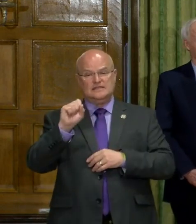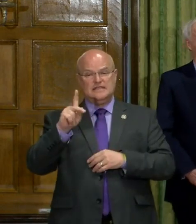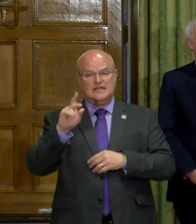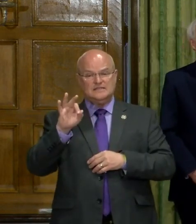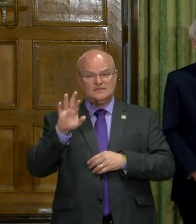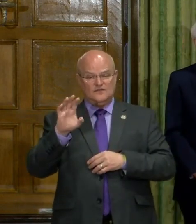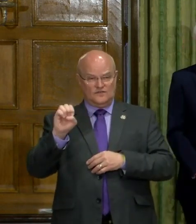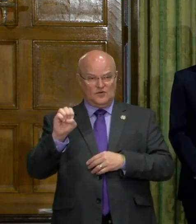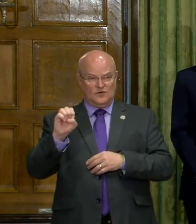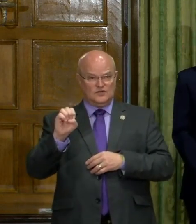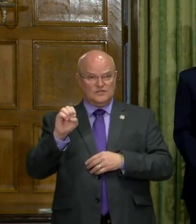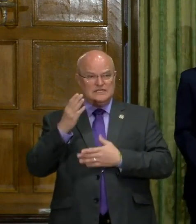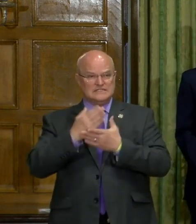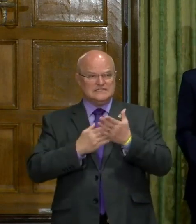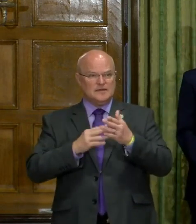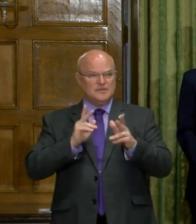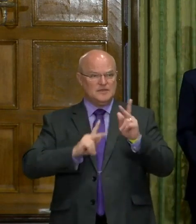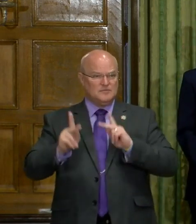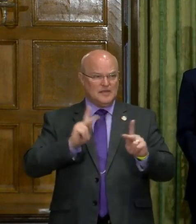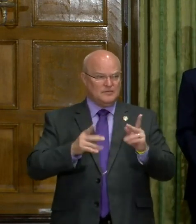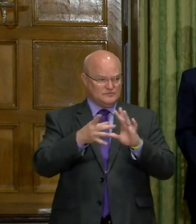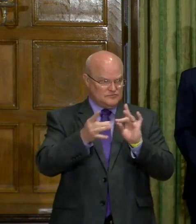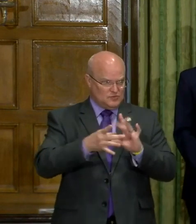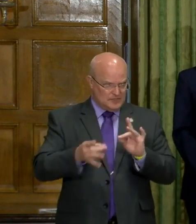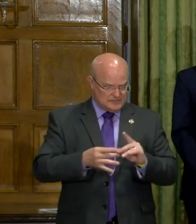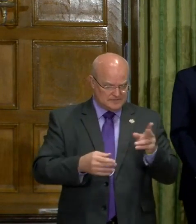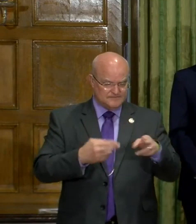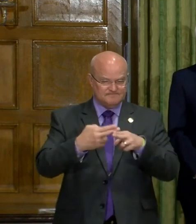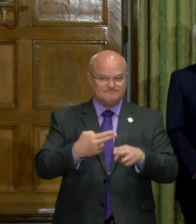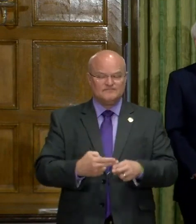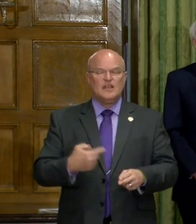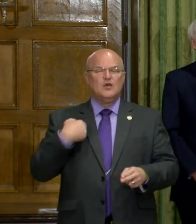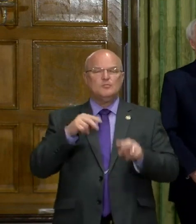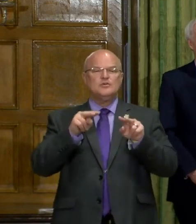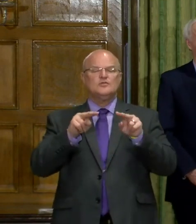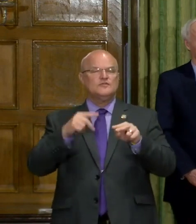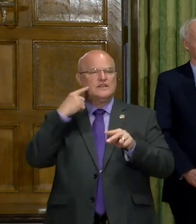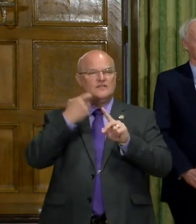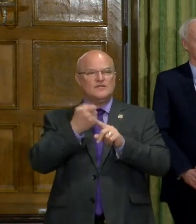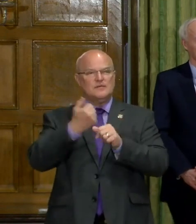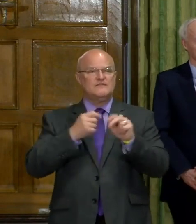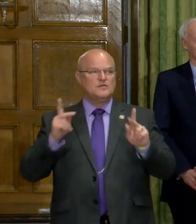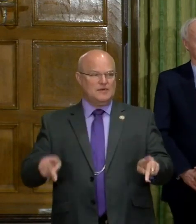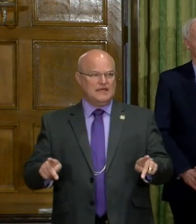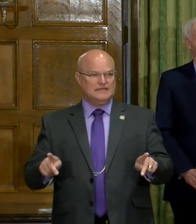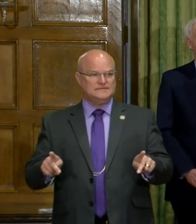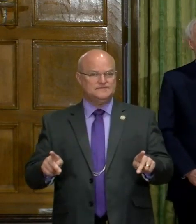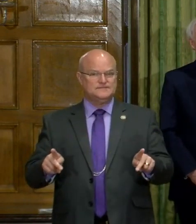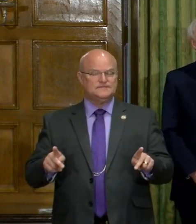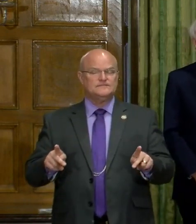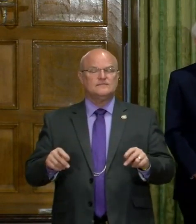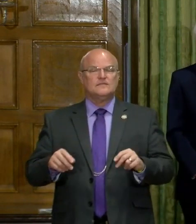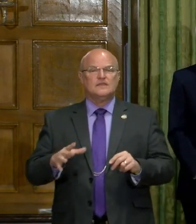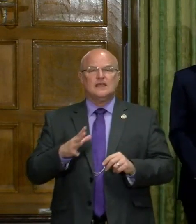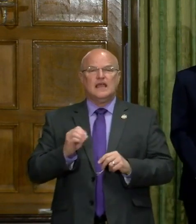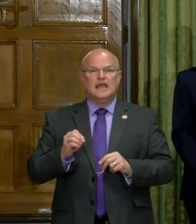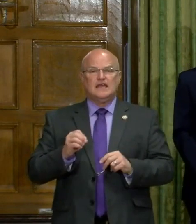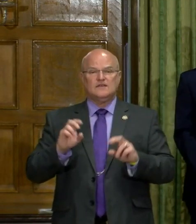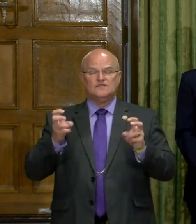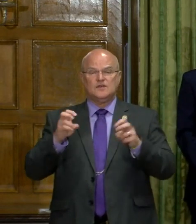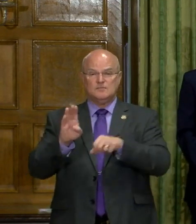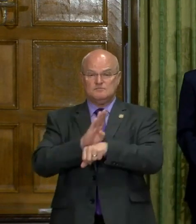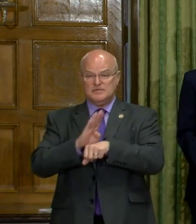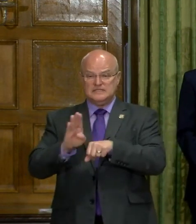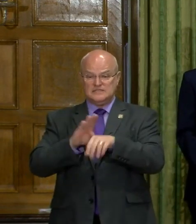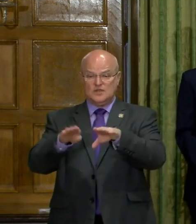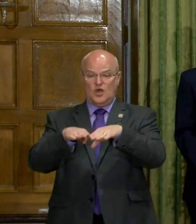force, uh, to some of the constituents that you mentioned. And, uh, we'll be looking forward to hearing from everybody. Um, and, you know, as far